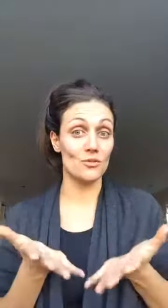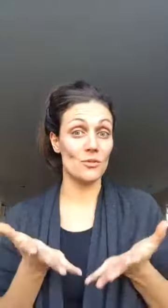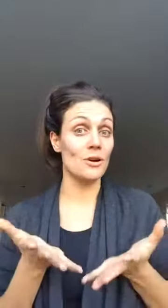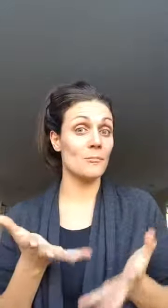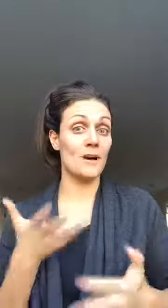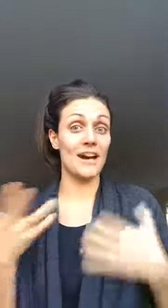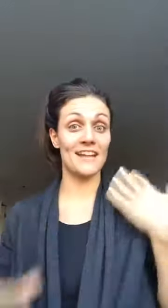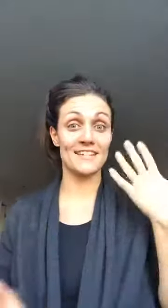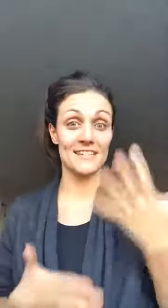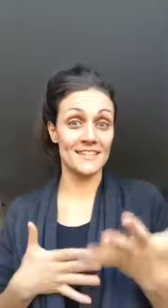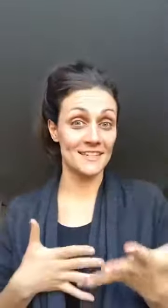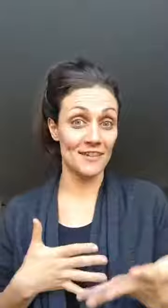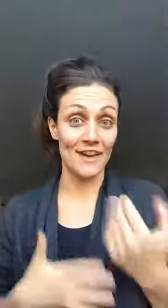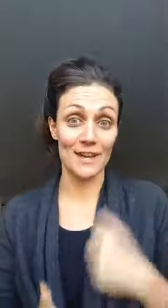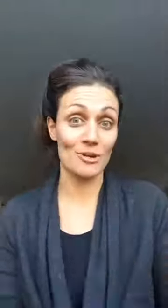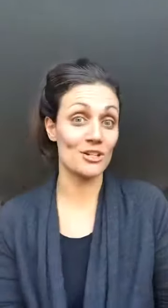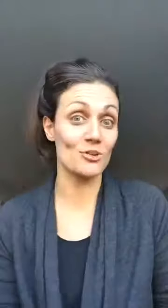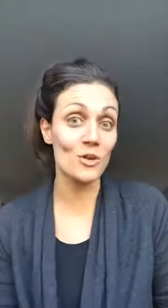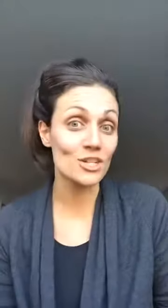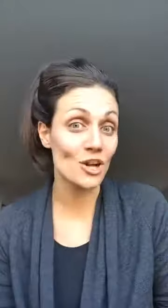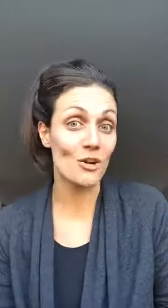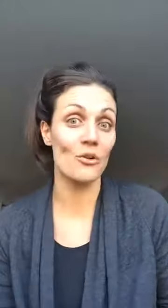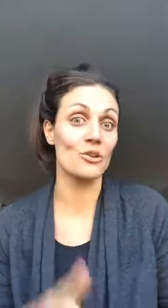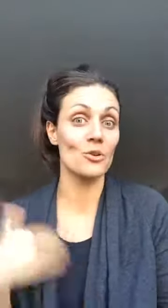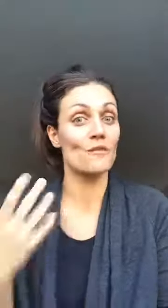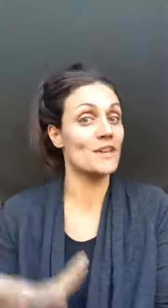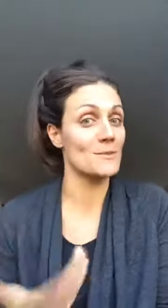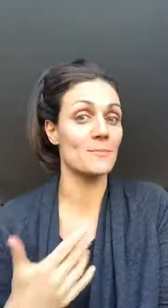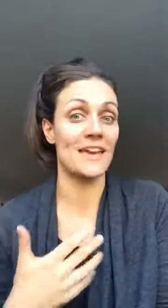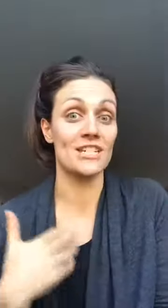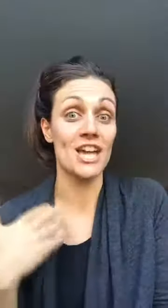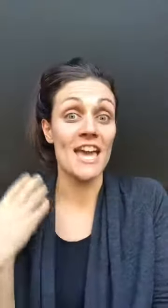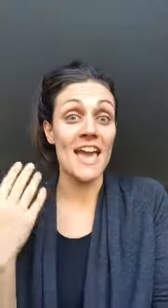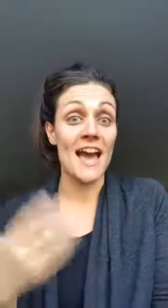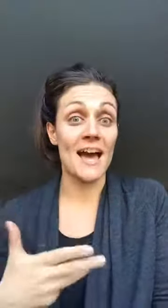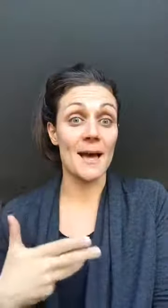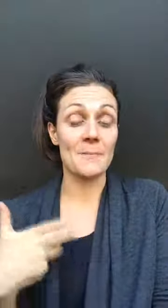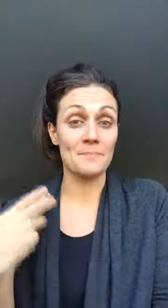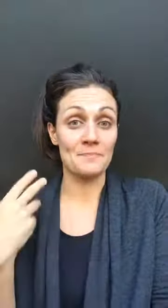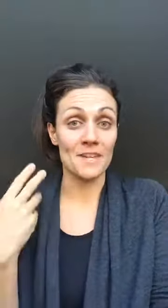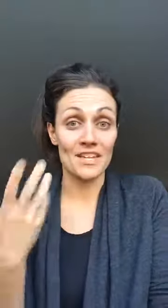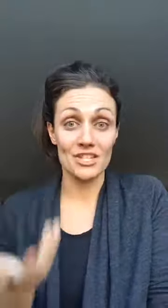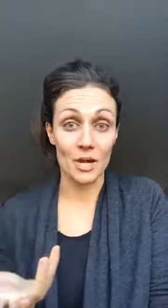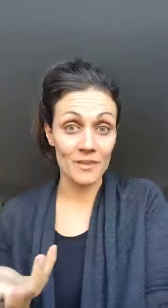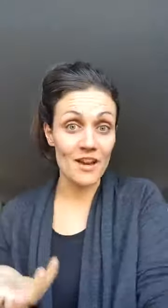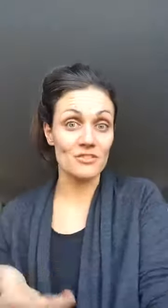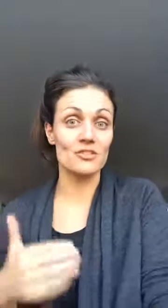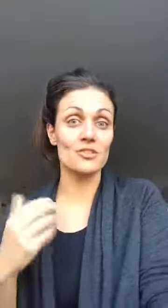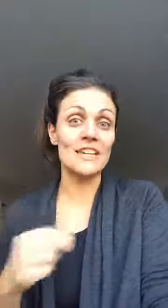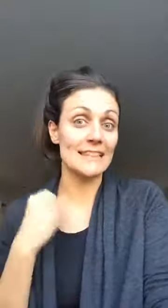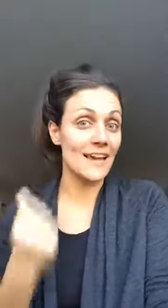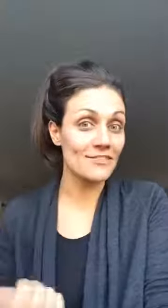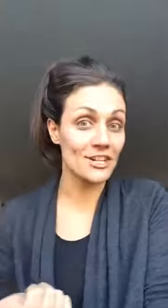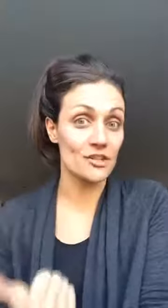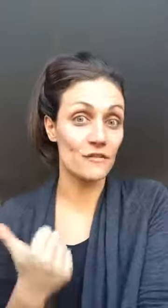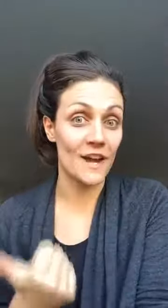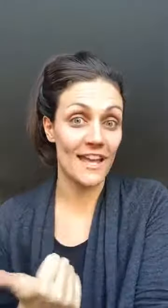mind if I come on your show or your facebook page um could you help me out so you could leverage your friends